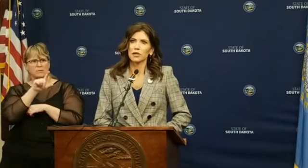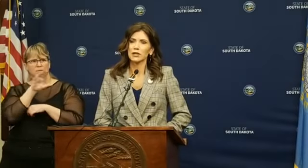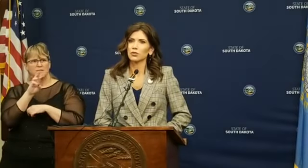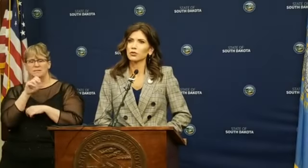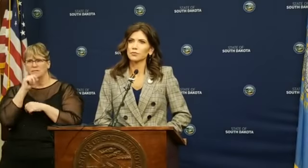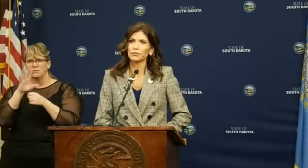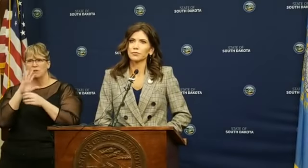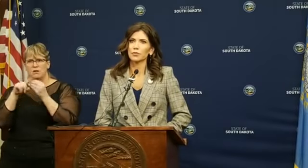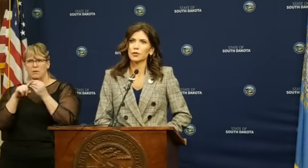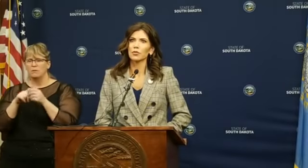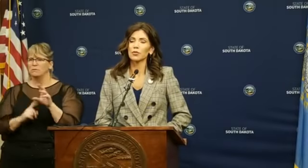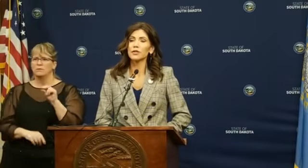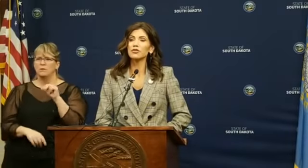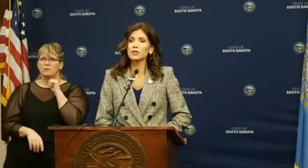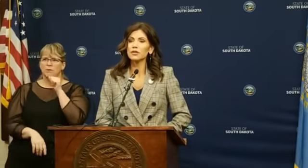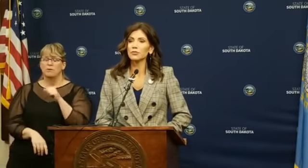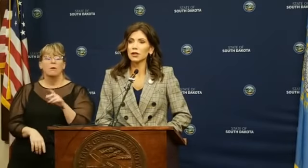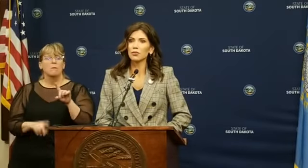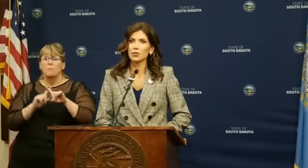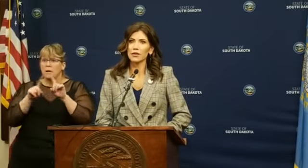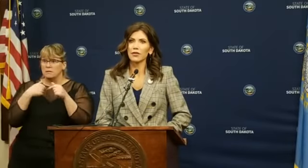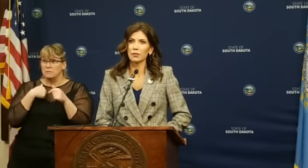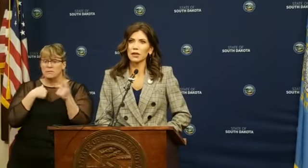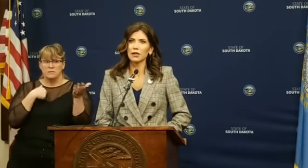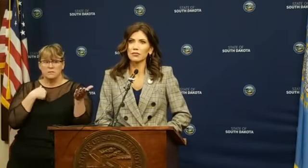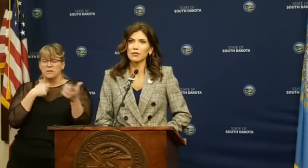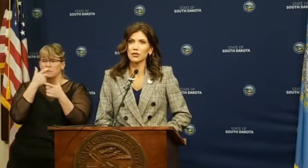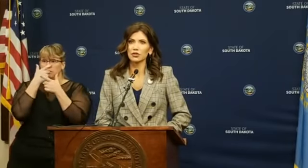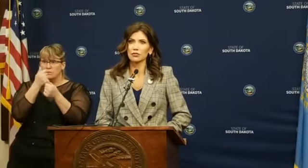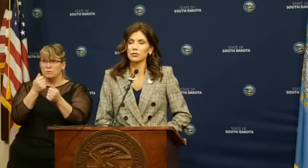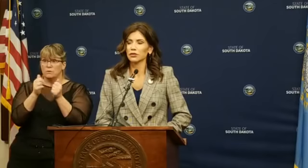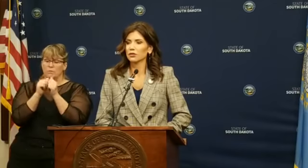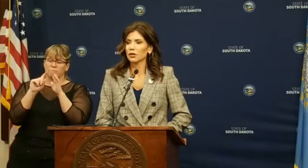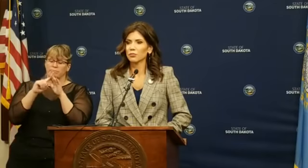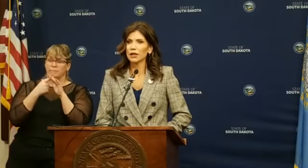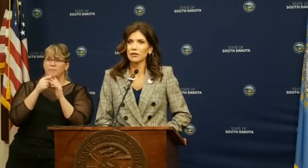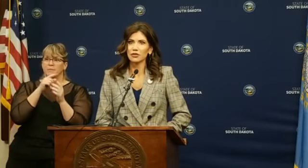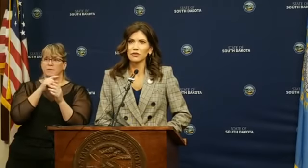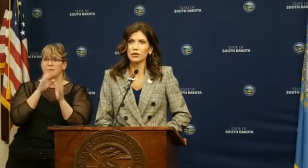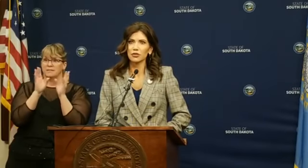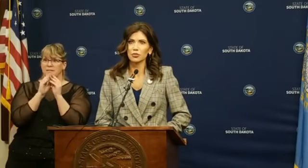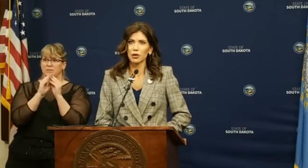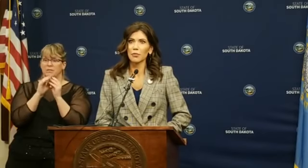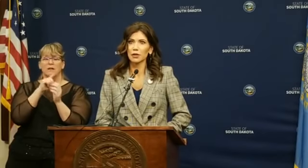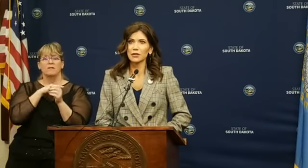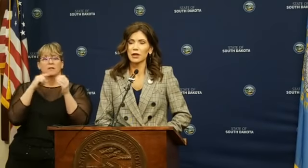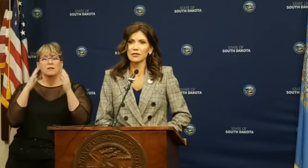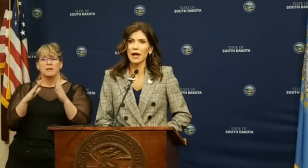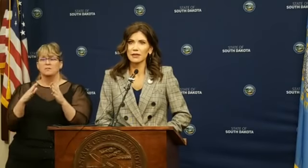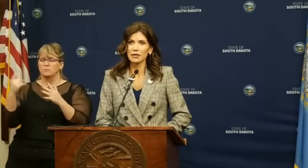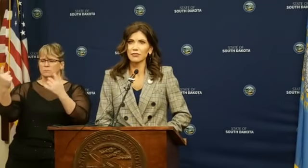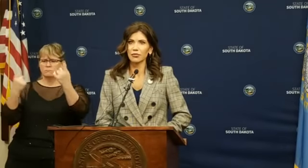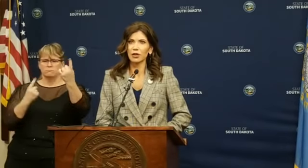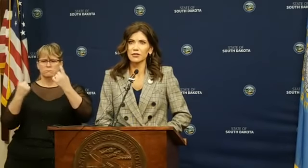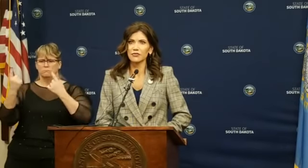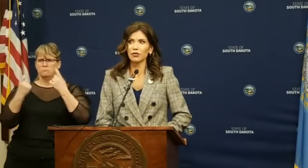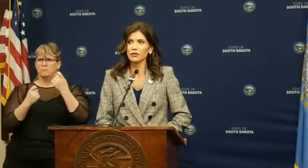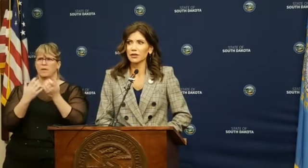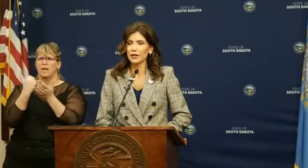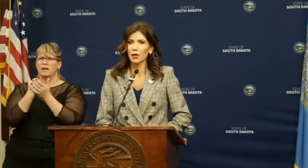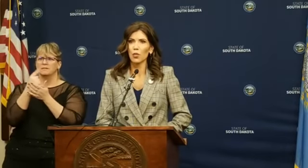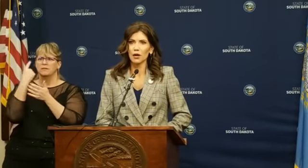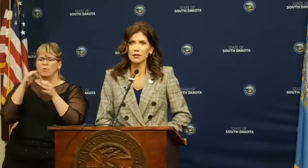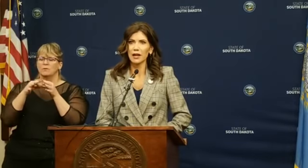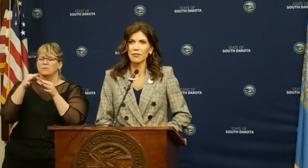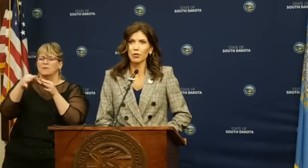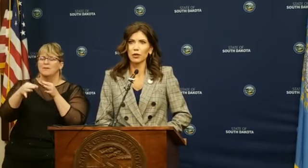I don't. What was interesting to me was at the beginning of session. Many legislators were coming to us asking for us for